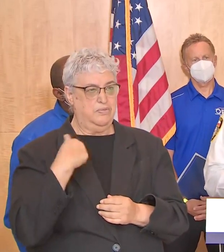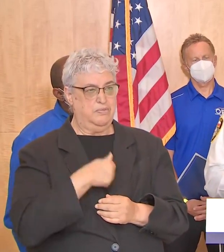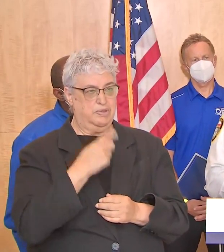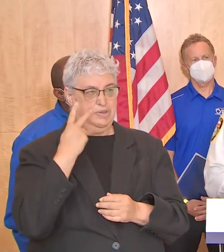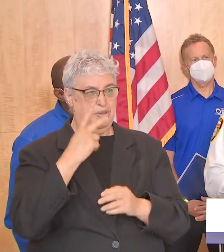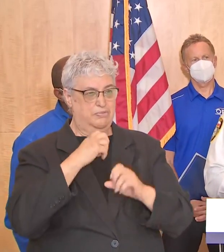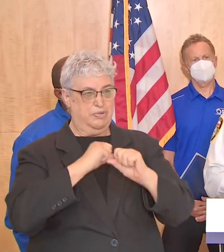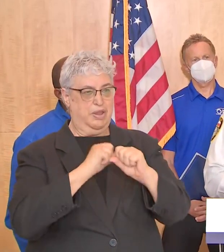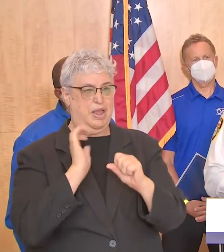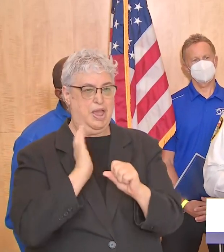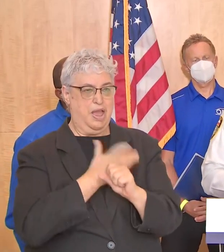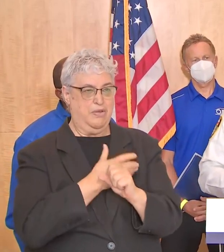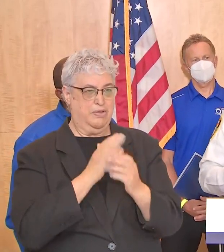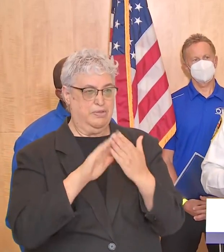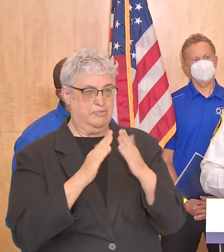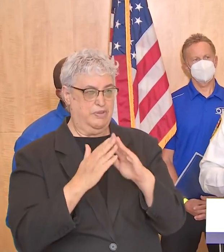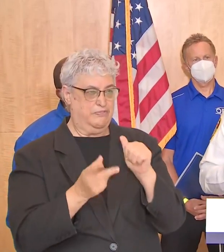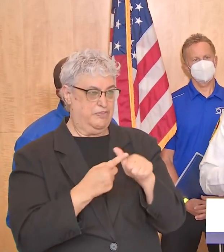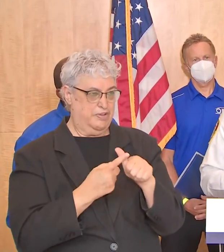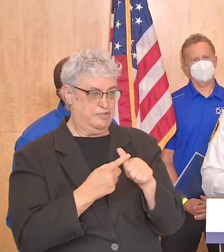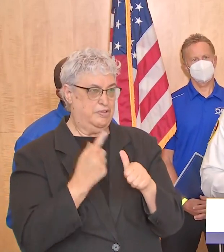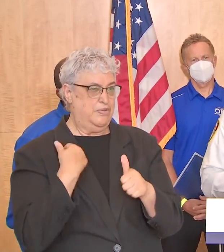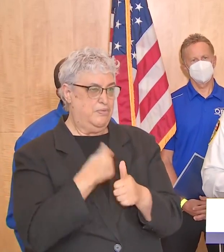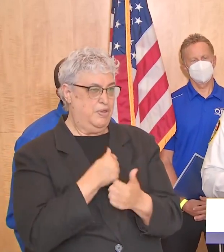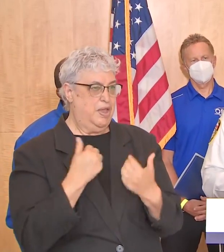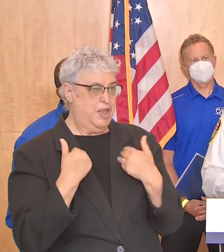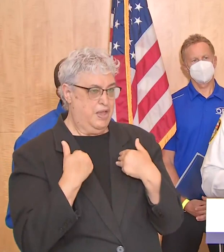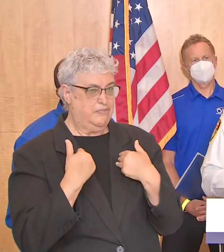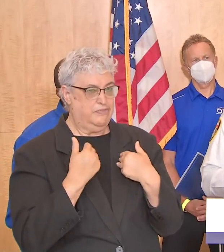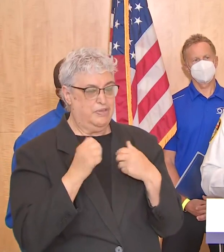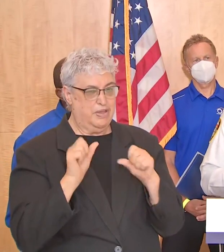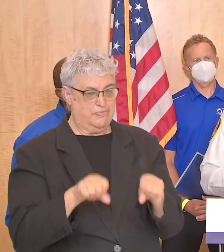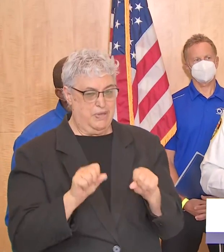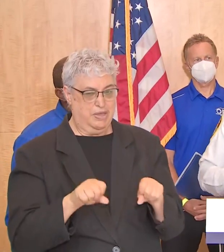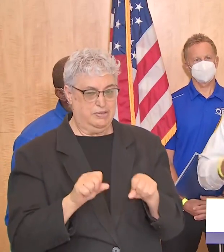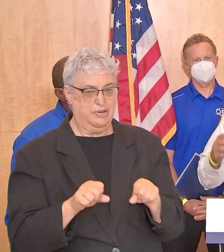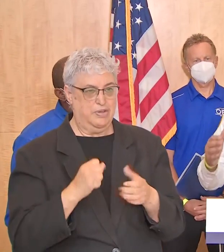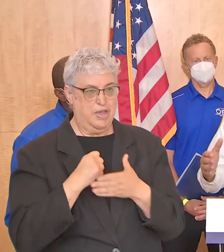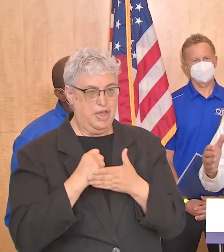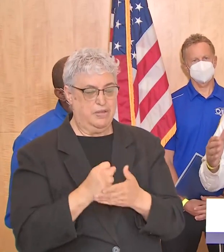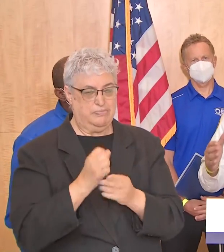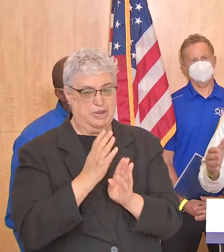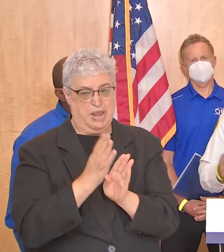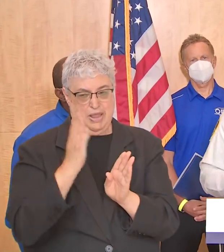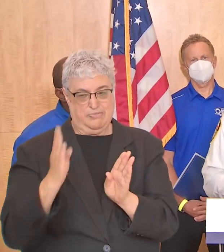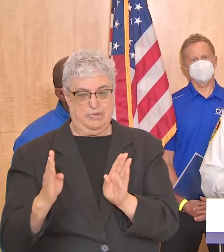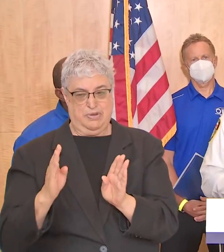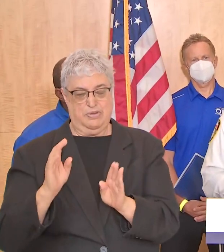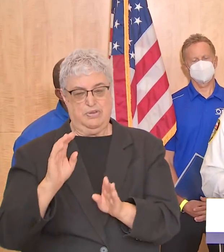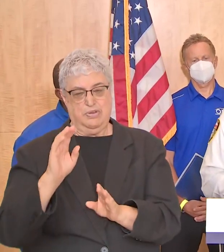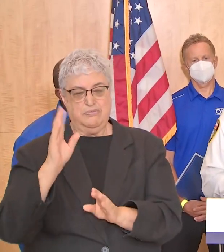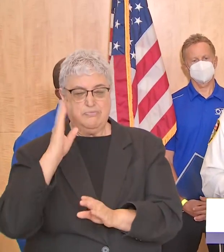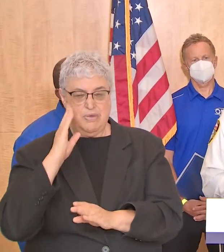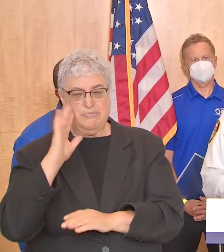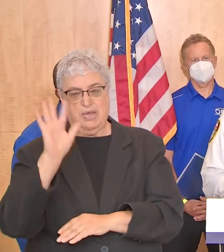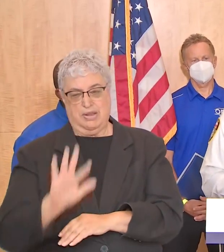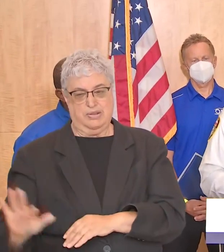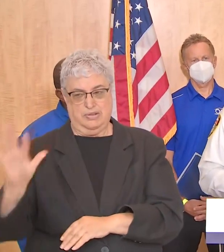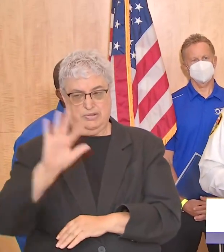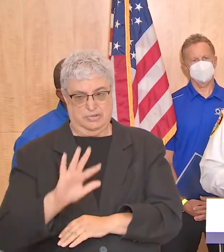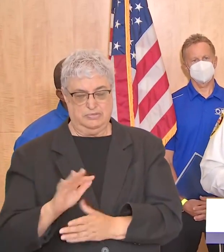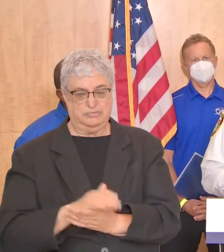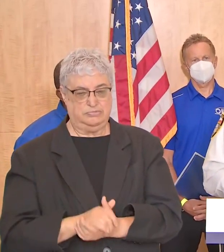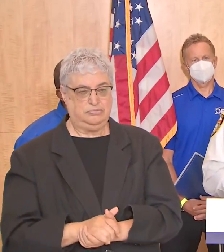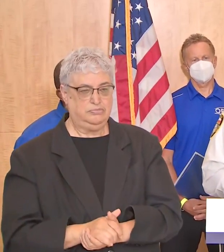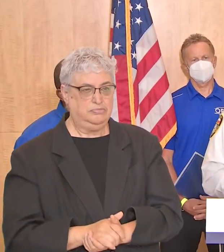here for our community first but we do have capacity to to help our neighbors to the to the east who really are being impacted